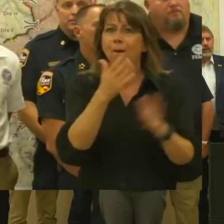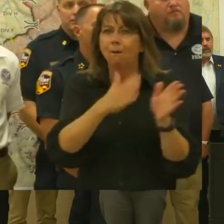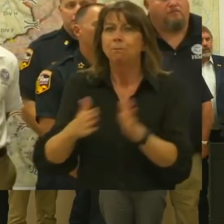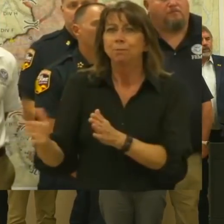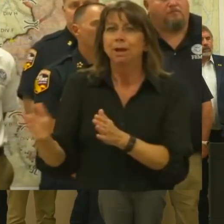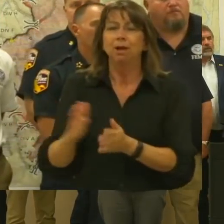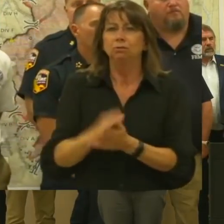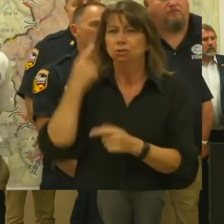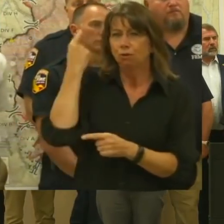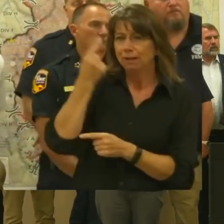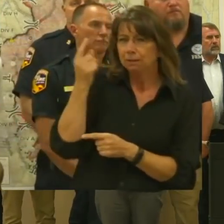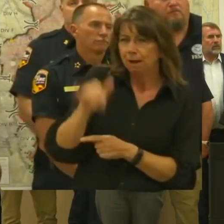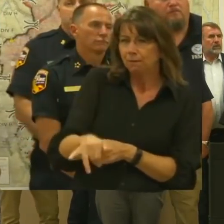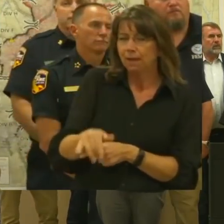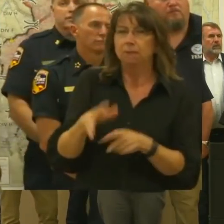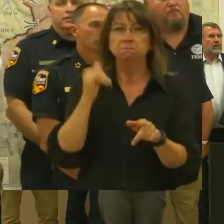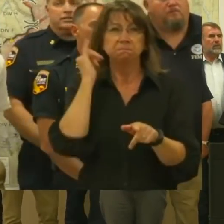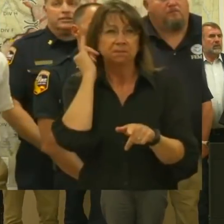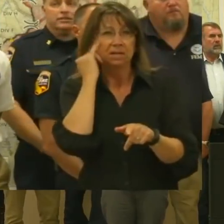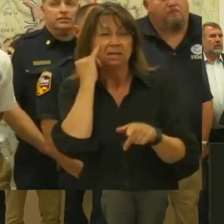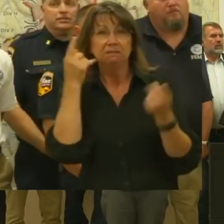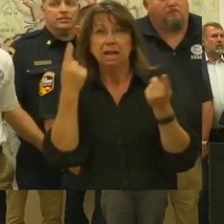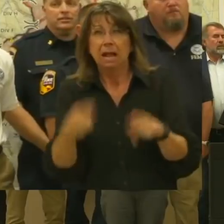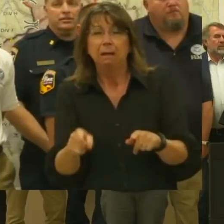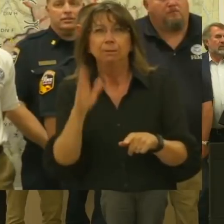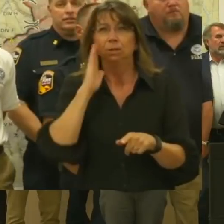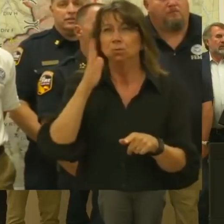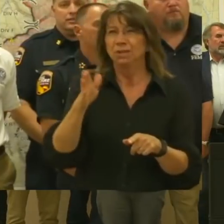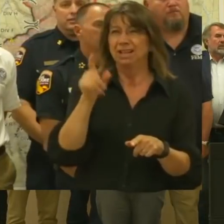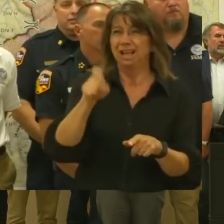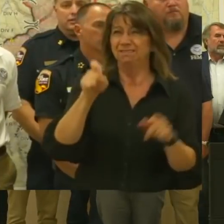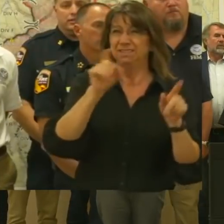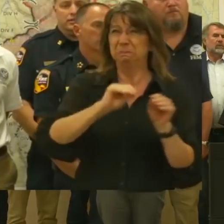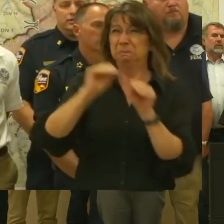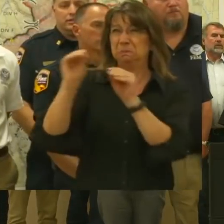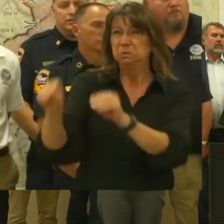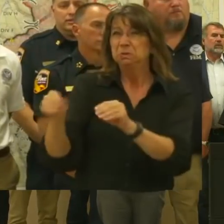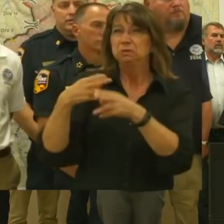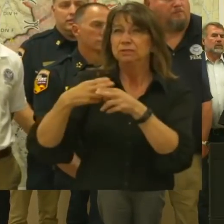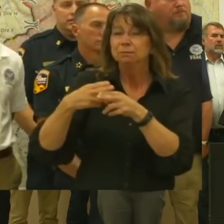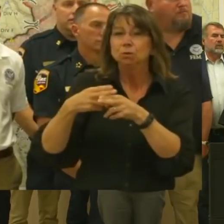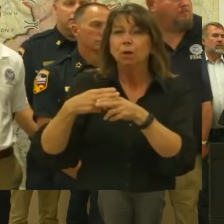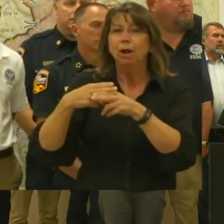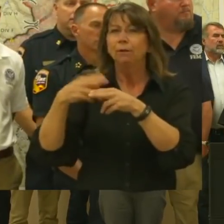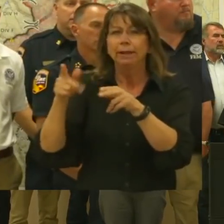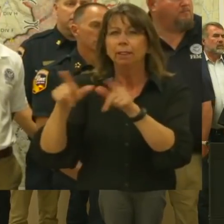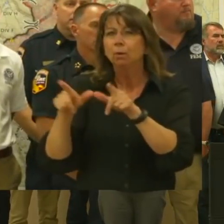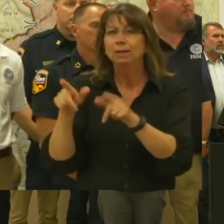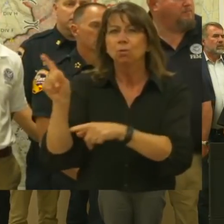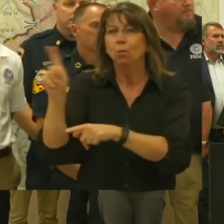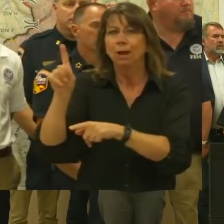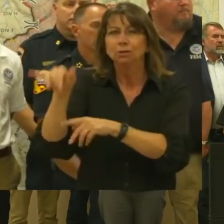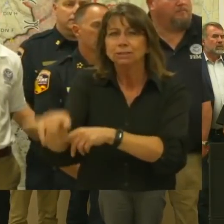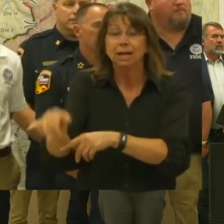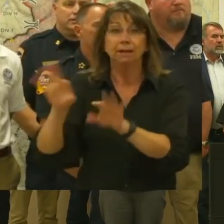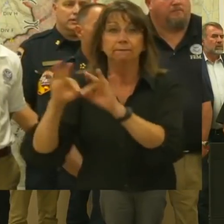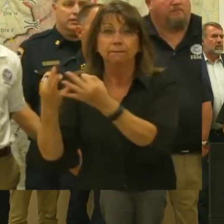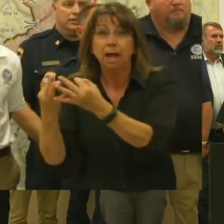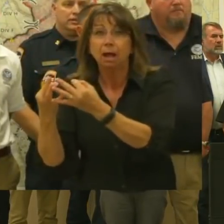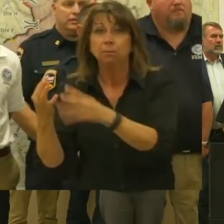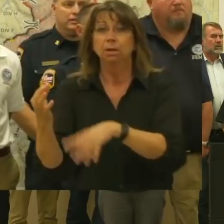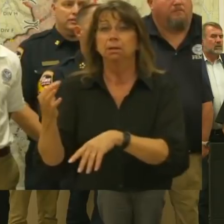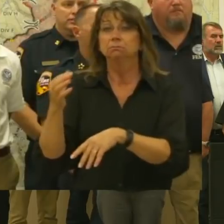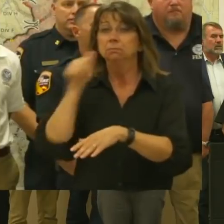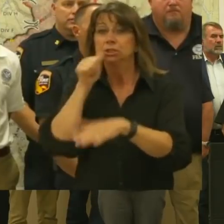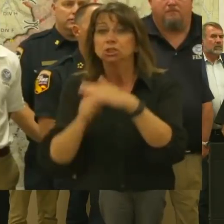So think about if you'll be relocating for an extended period of time, where will you stay? Do you have family nearby? Would you be accessing a